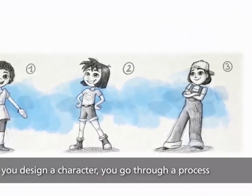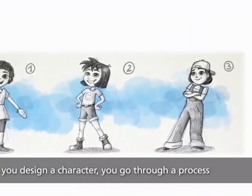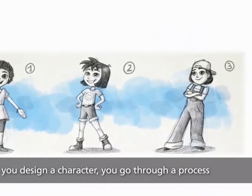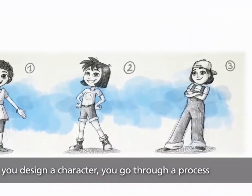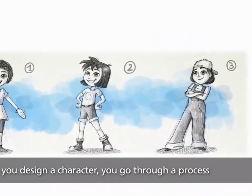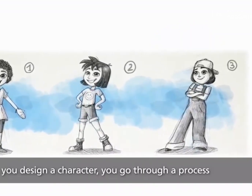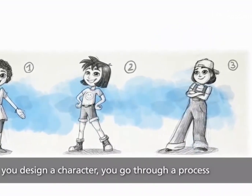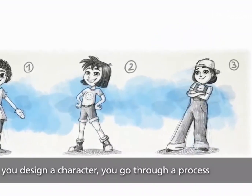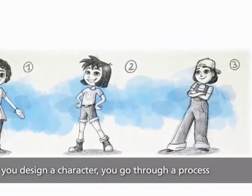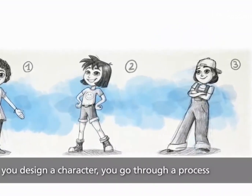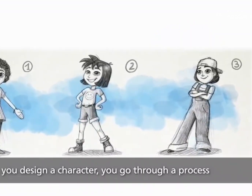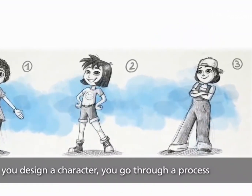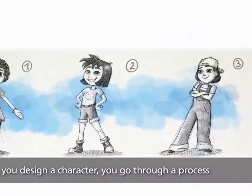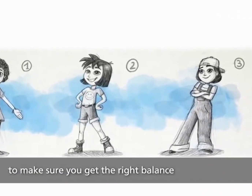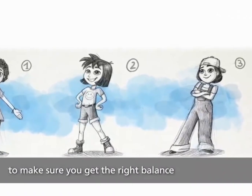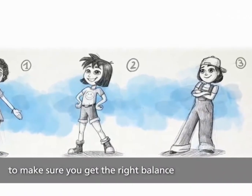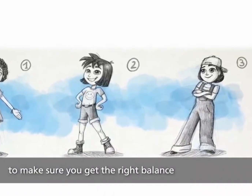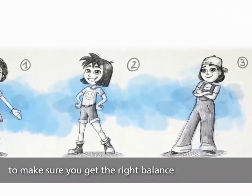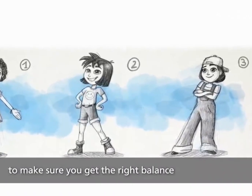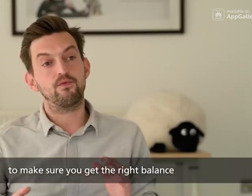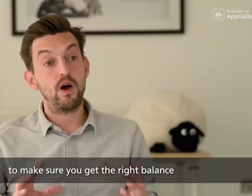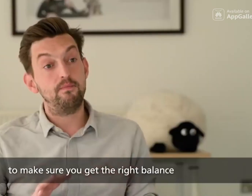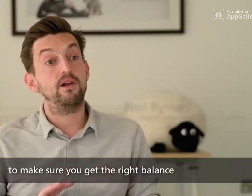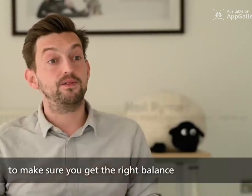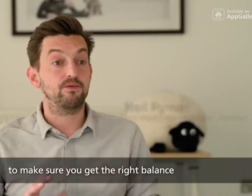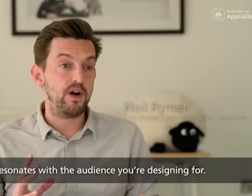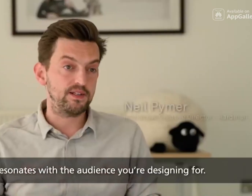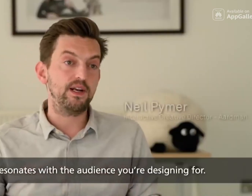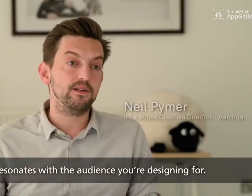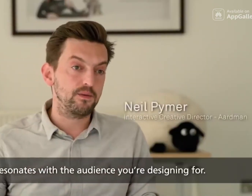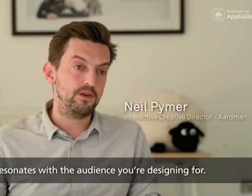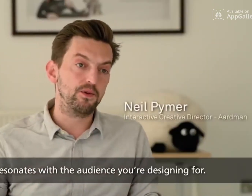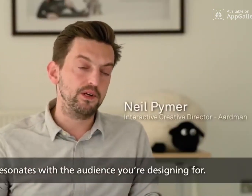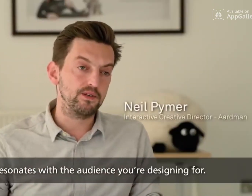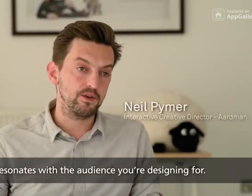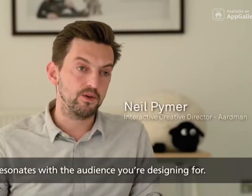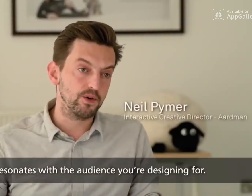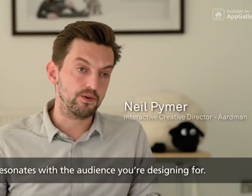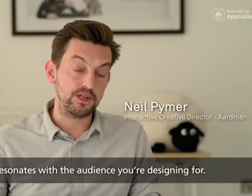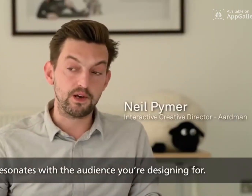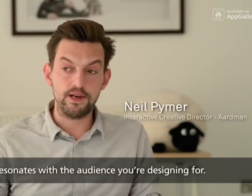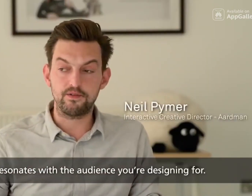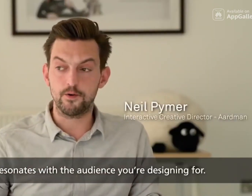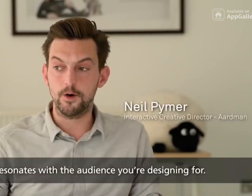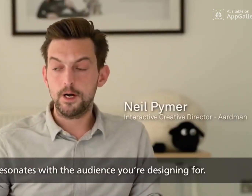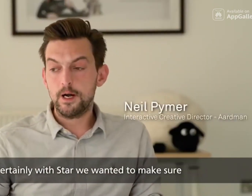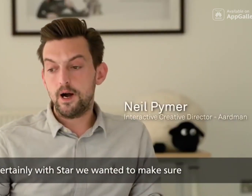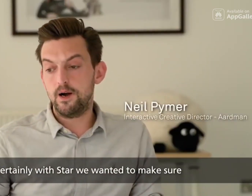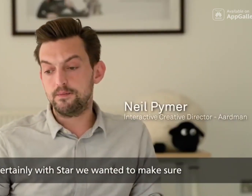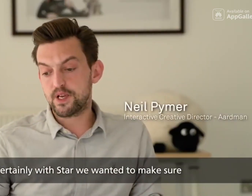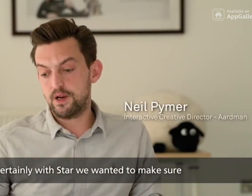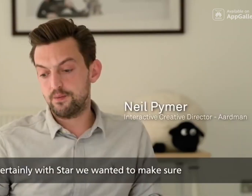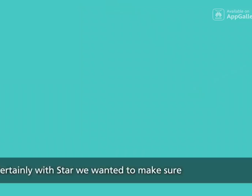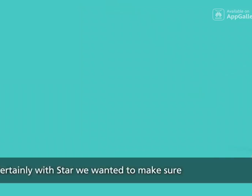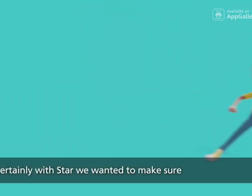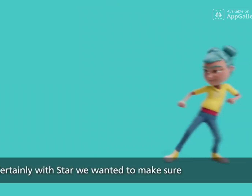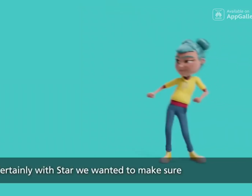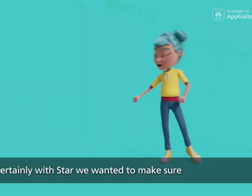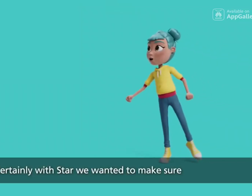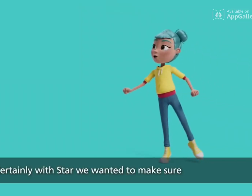When you design a character you go through a process to make sure you get the right balance that resonates with the audience you're designing for. Certainly with Star we wanted